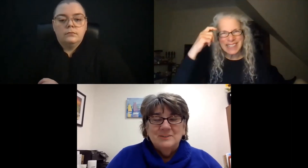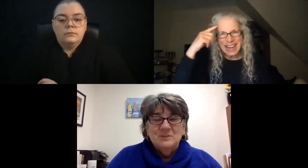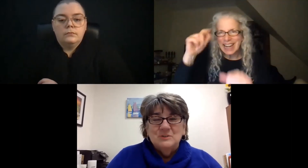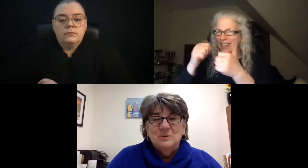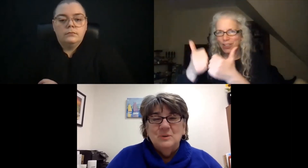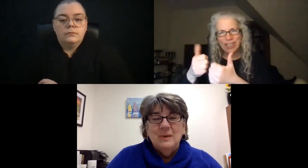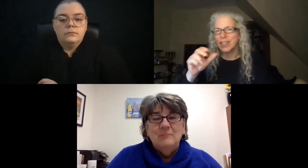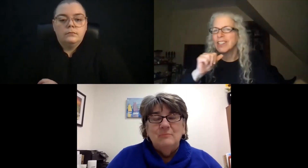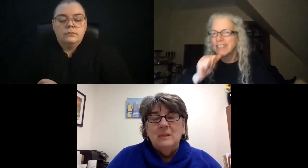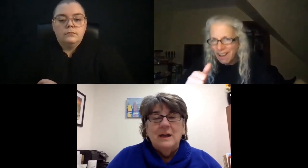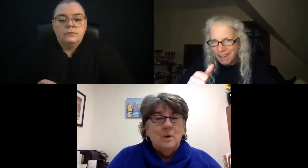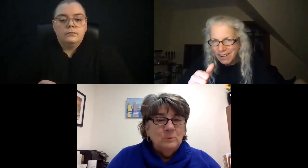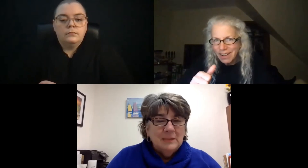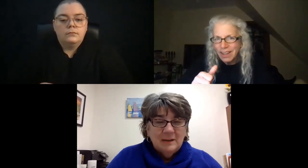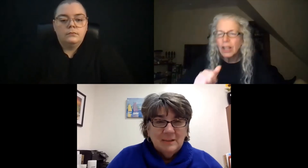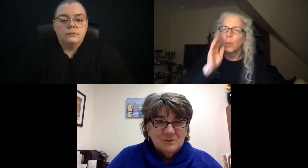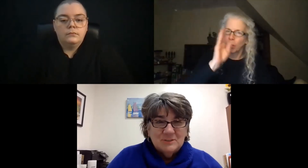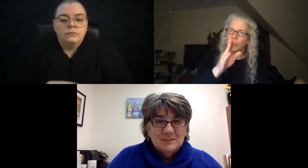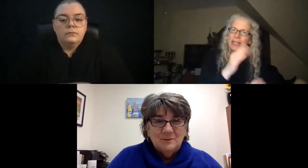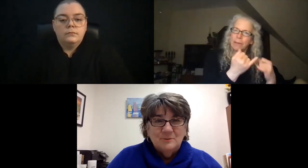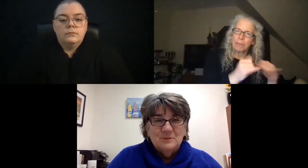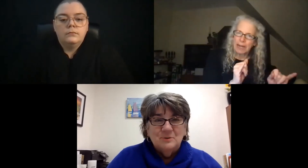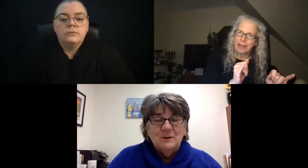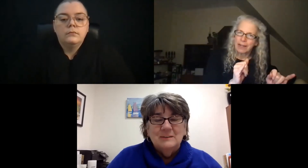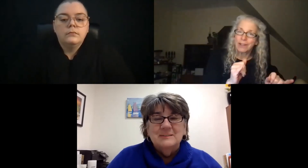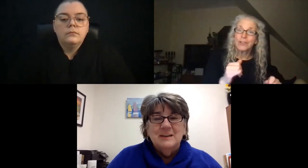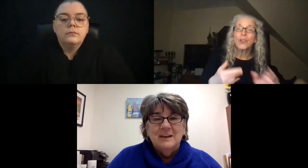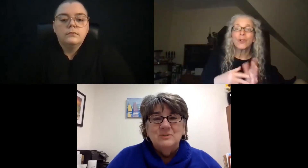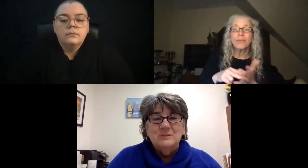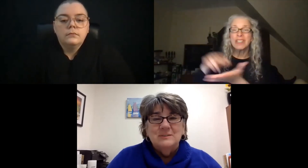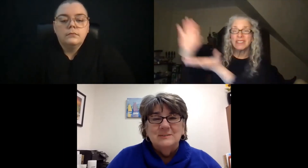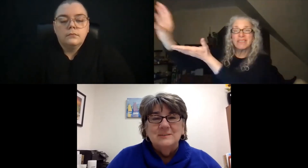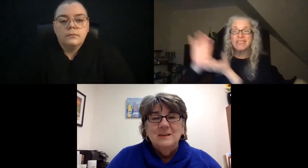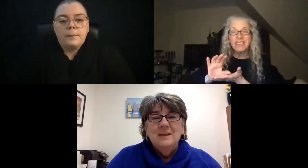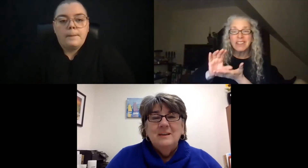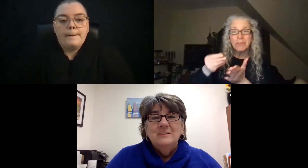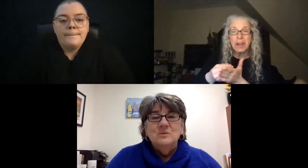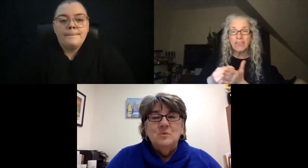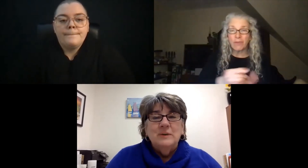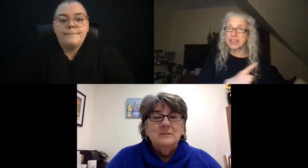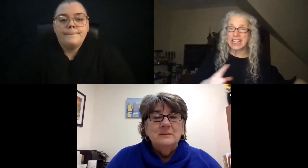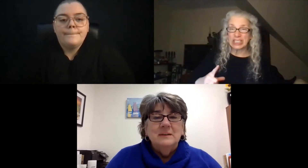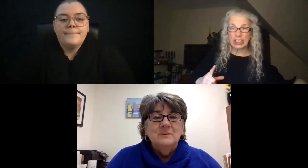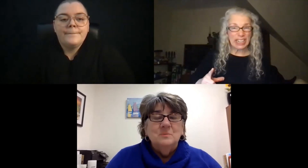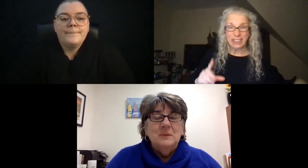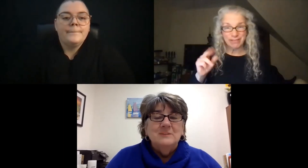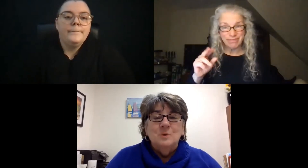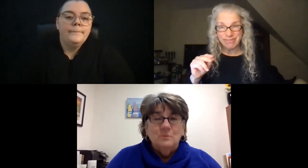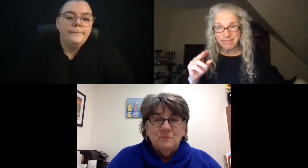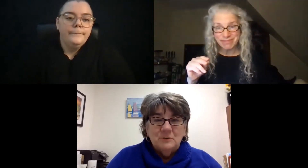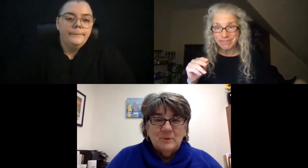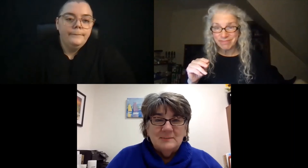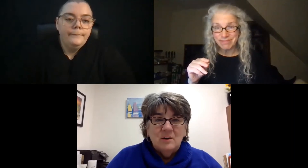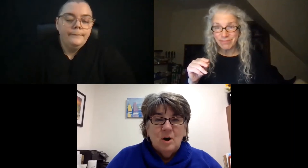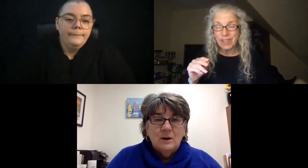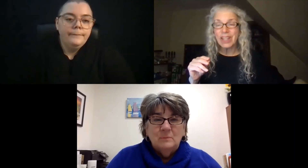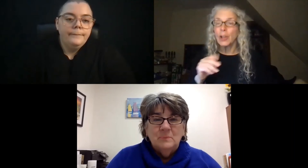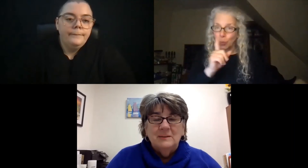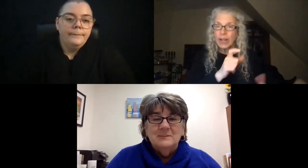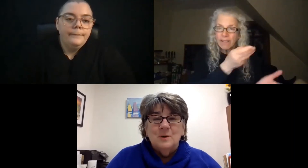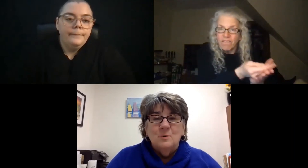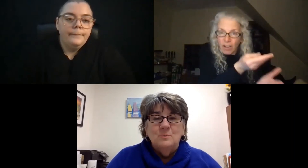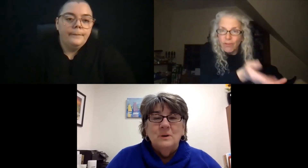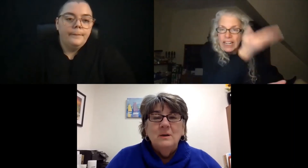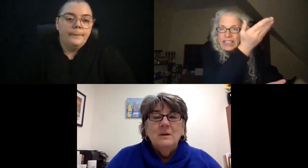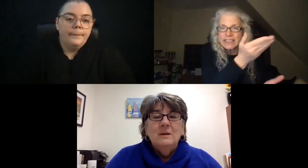organization, so you can't rely only on legislators or on state agencies, is going to need to be its own fundraising arm